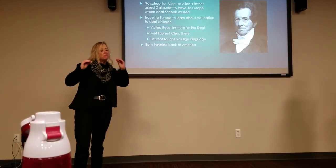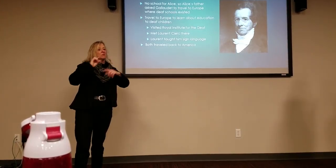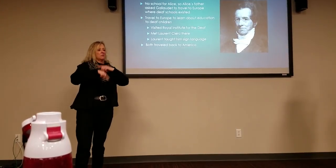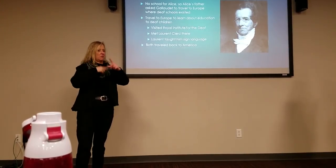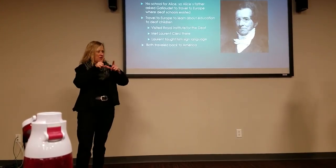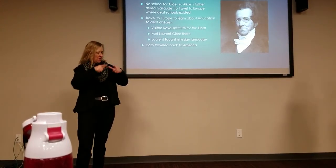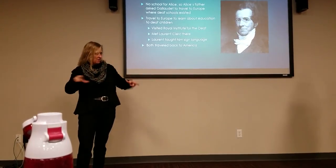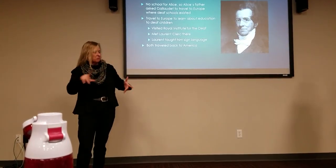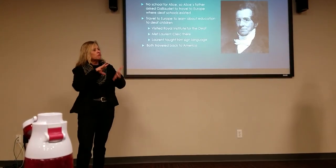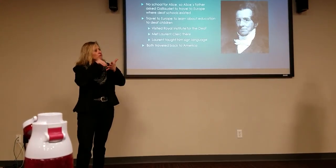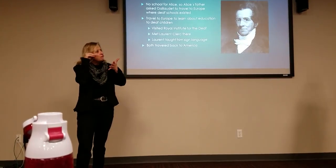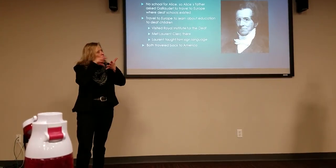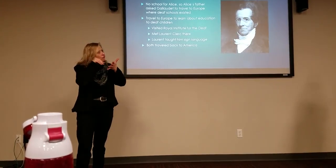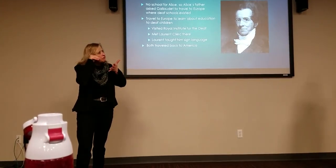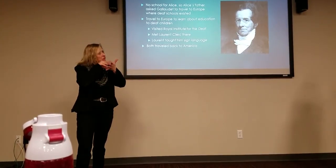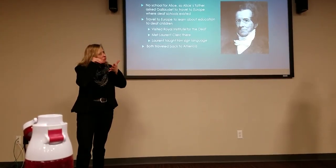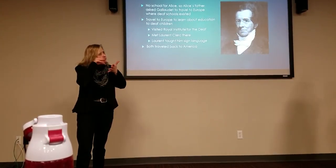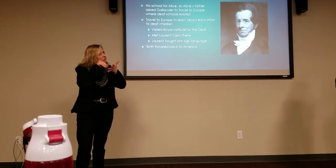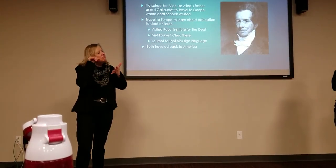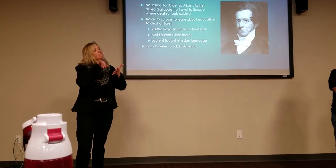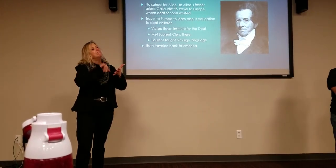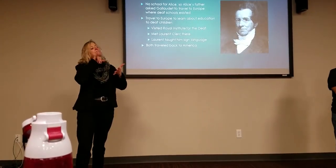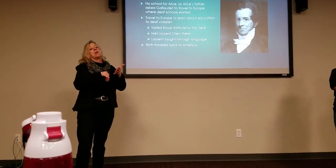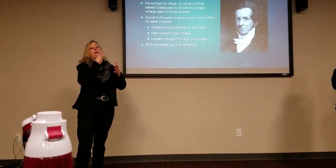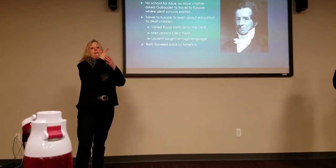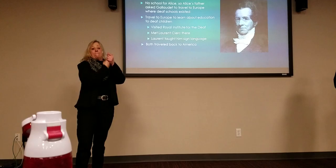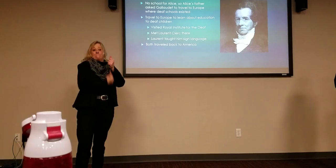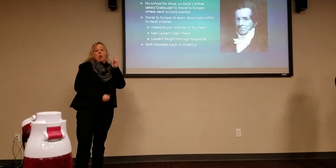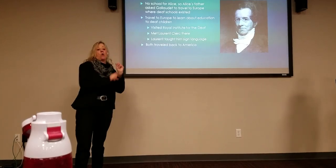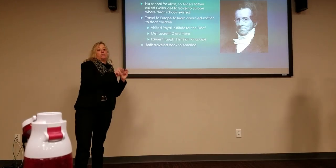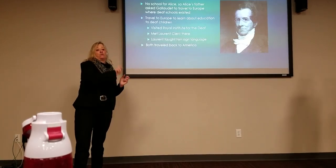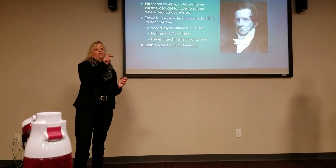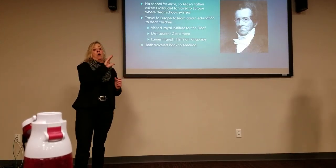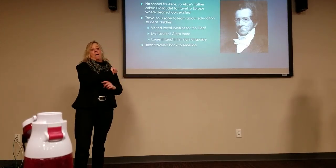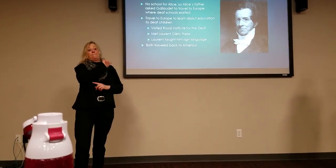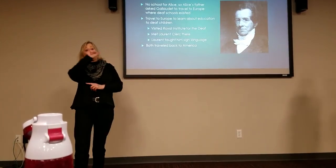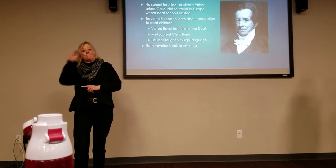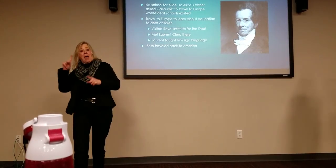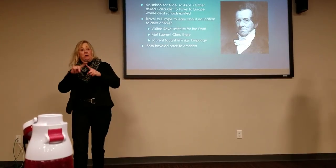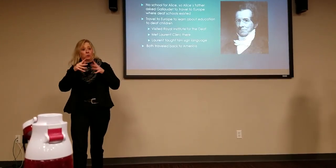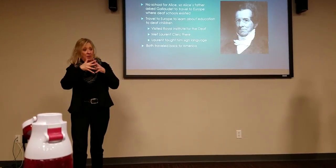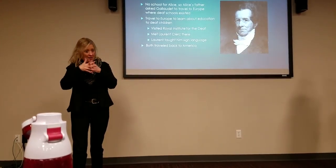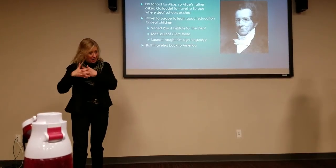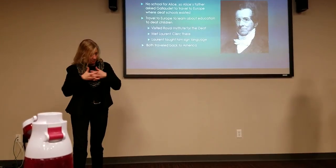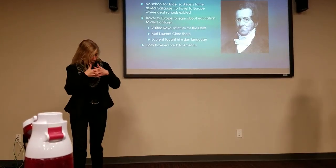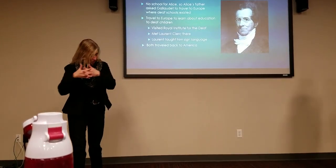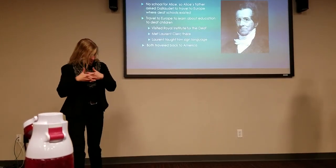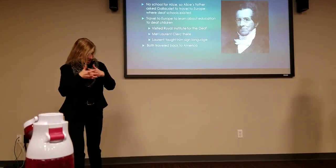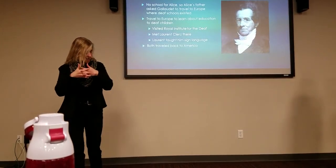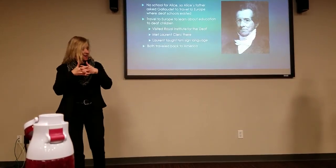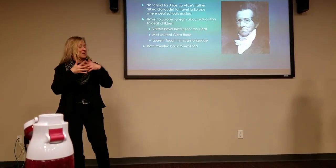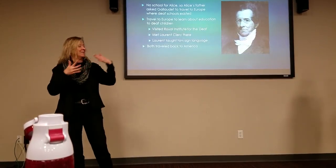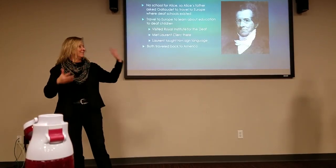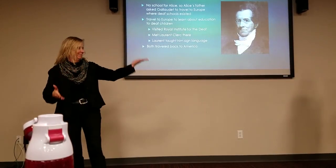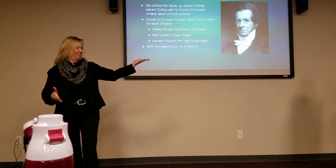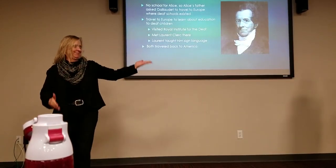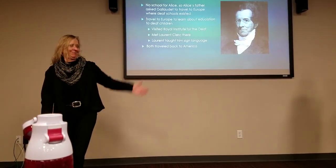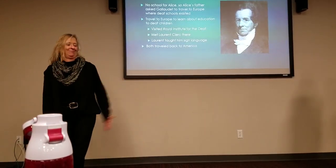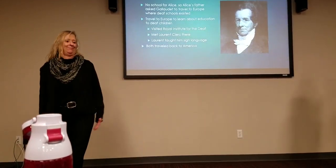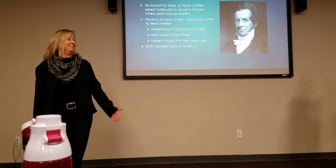teacher of sign language. Thomas and Lorette met each other. Thomas learned some sign language and then